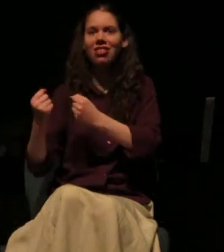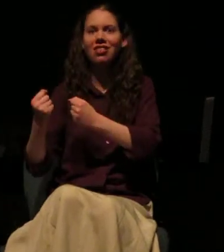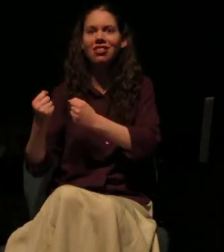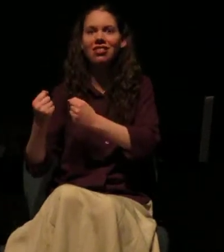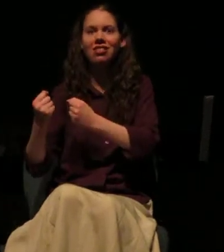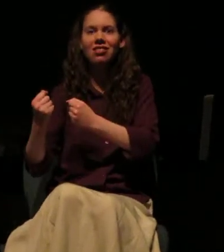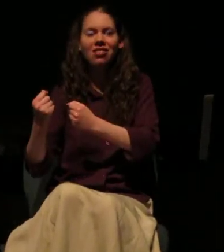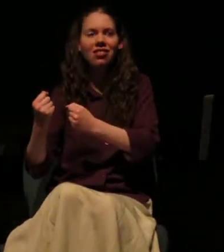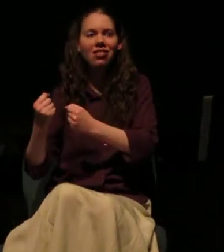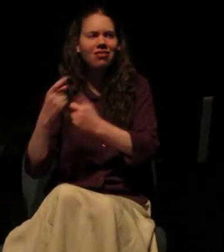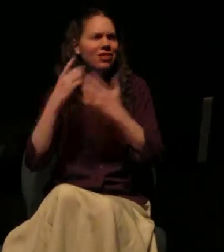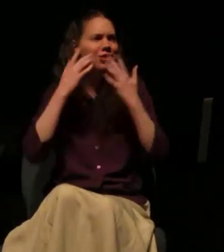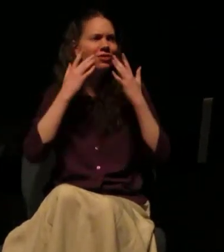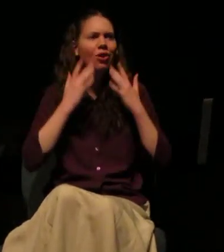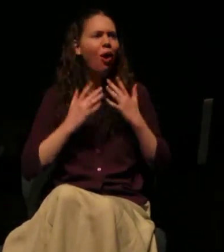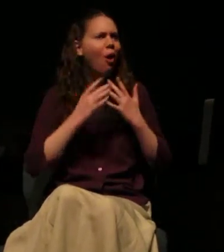sign of sorrow or age.